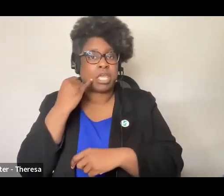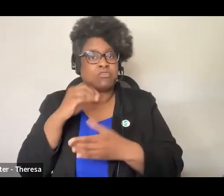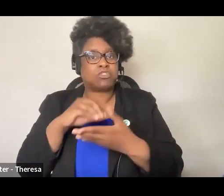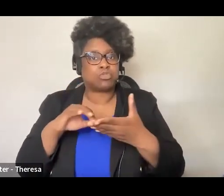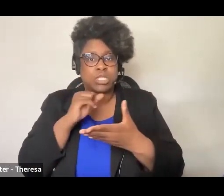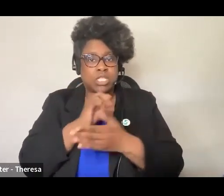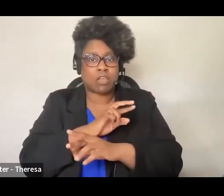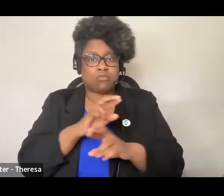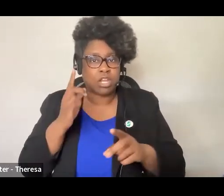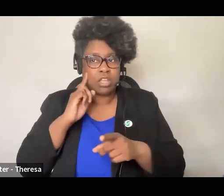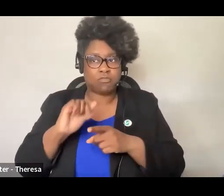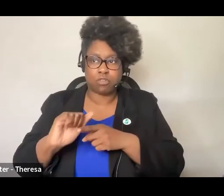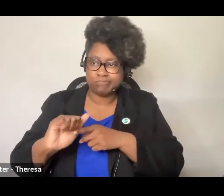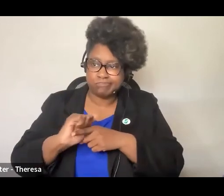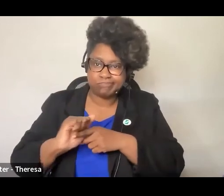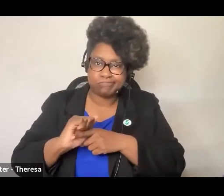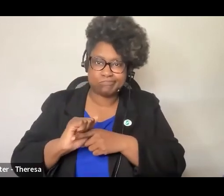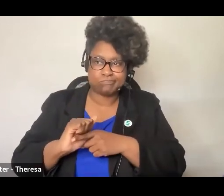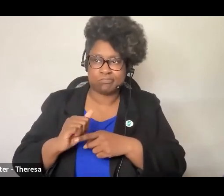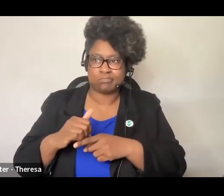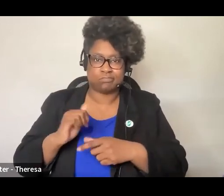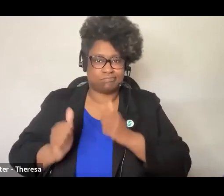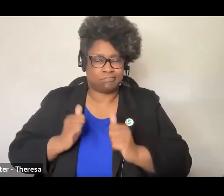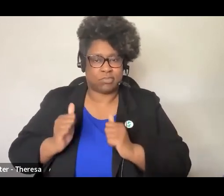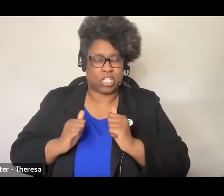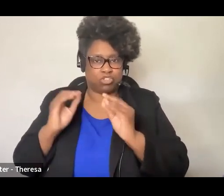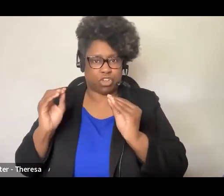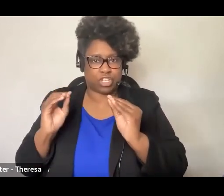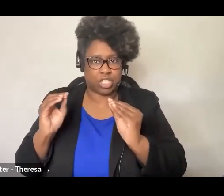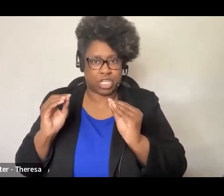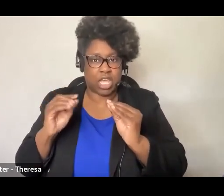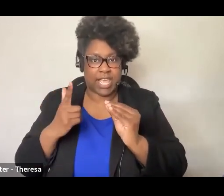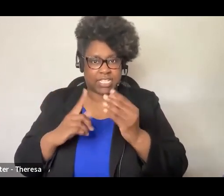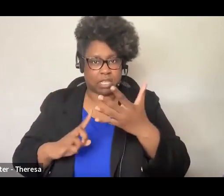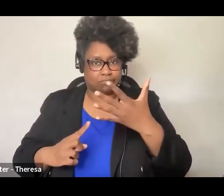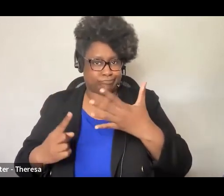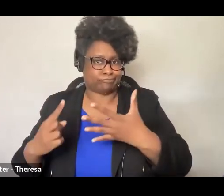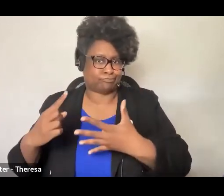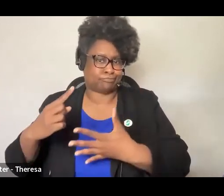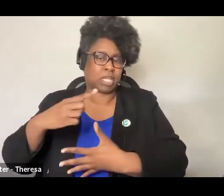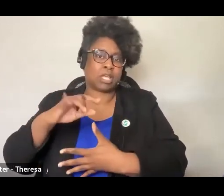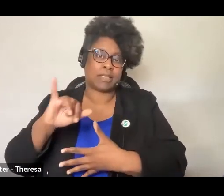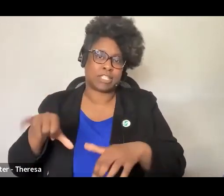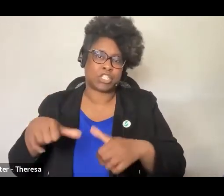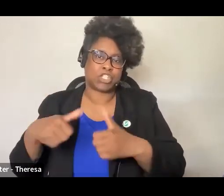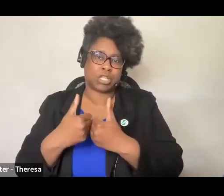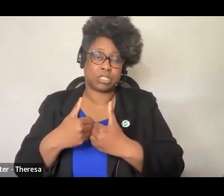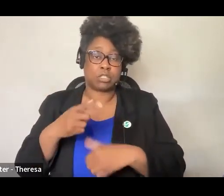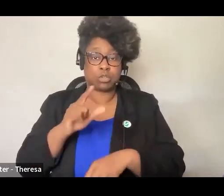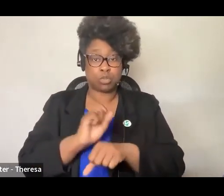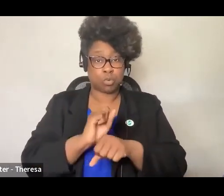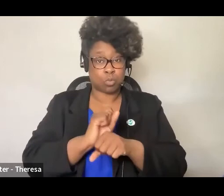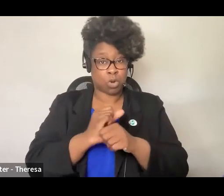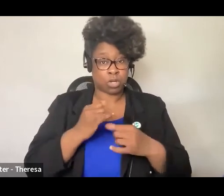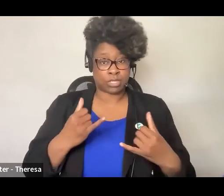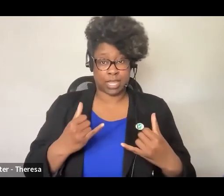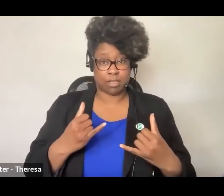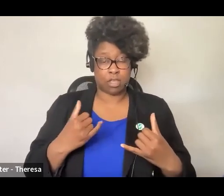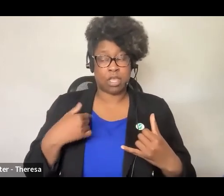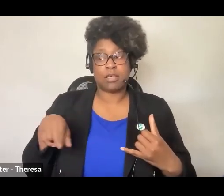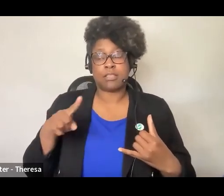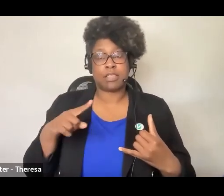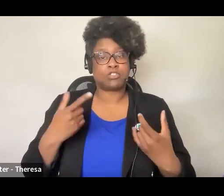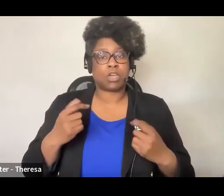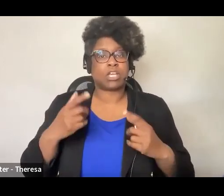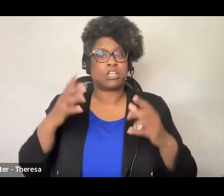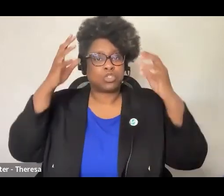rigorous instruction as they move through the grades that's an additional challenge and so in the work that we're doing in this partner district they're trying, the